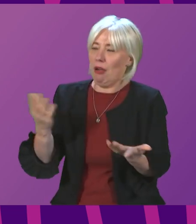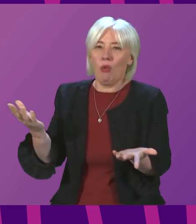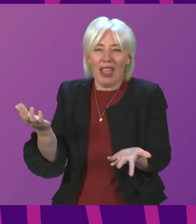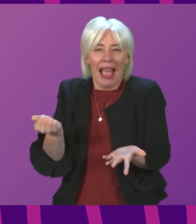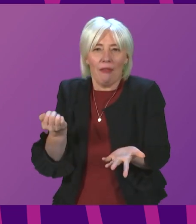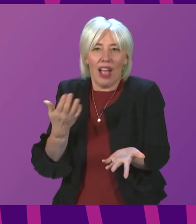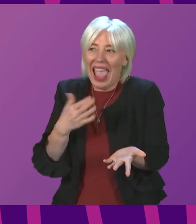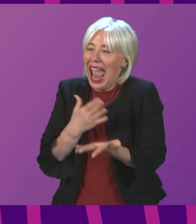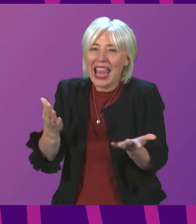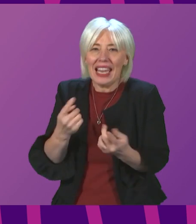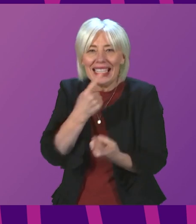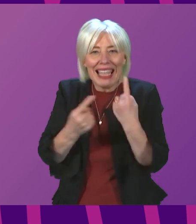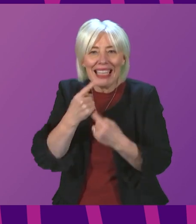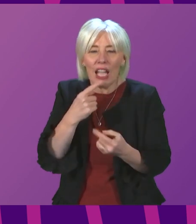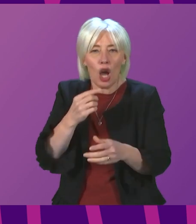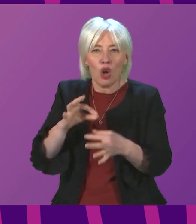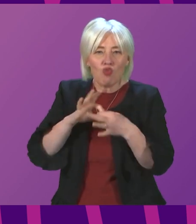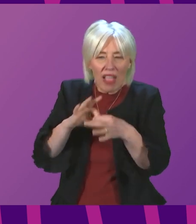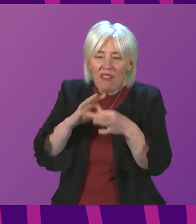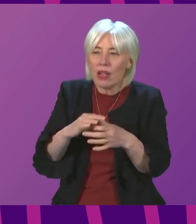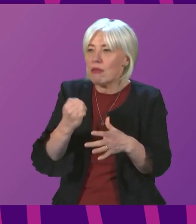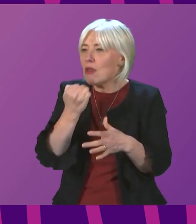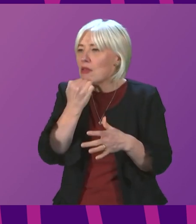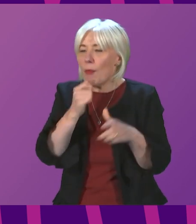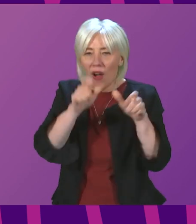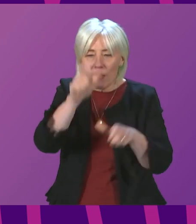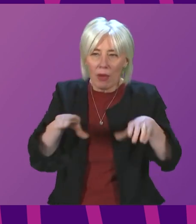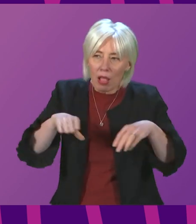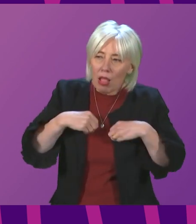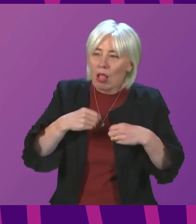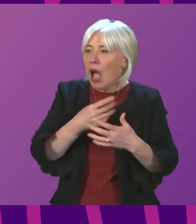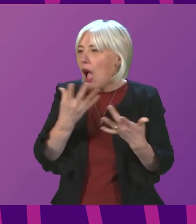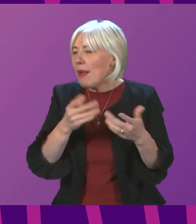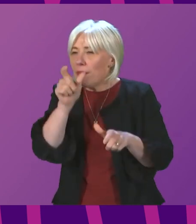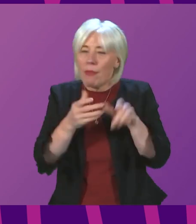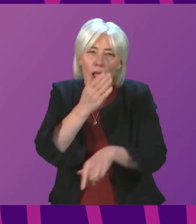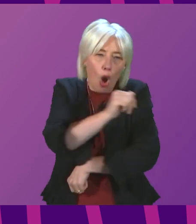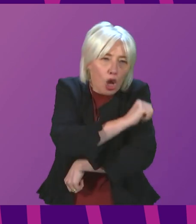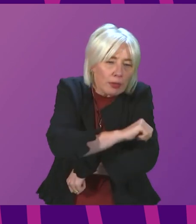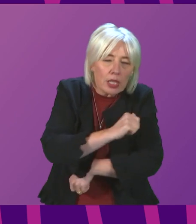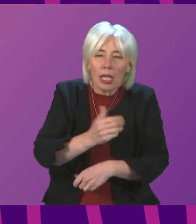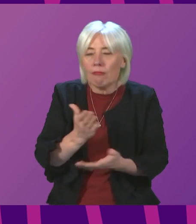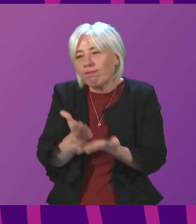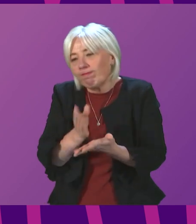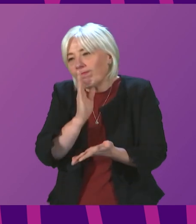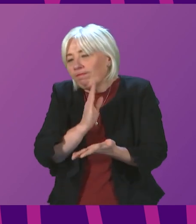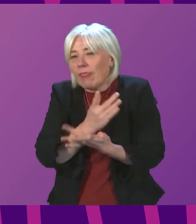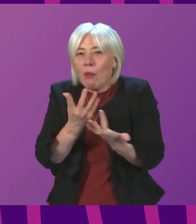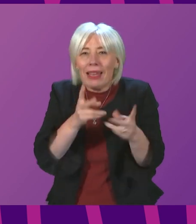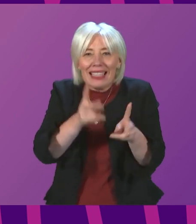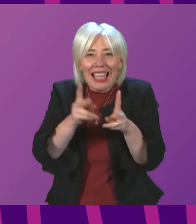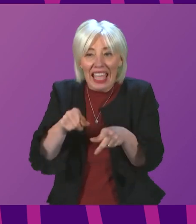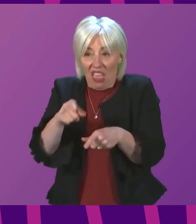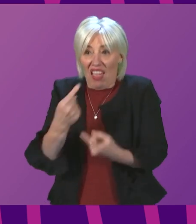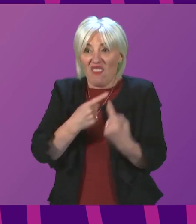that is there and relevant. Data is case numbers, it's numbers of hospitalisations, it's the numbers who sadly die. That's the data